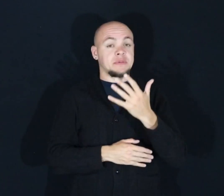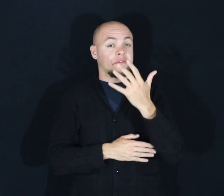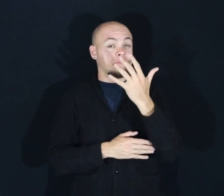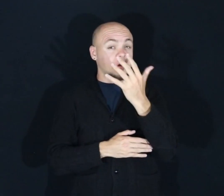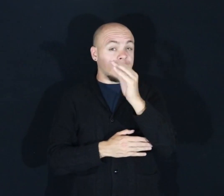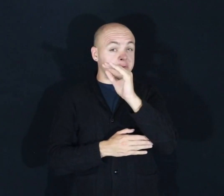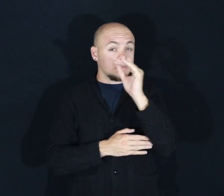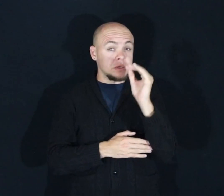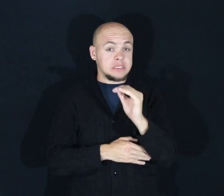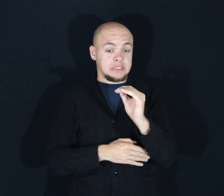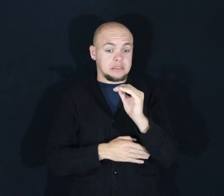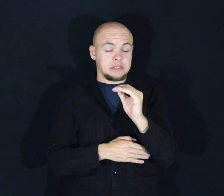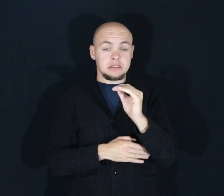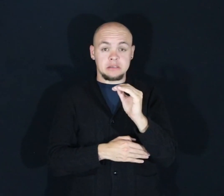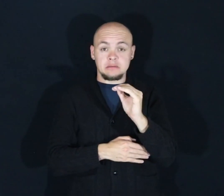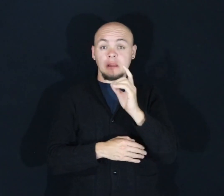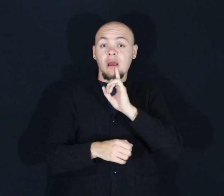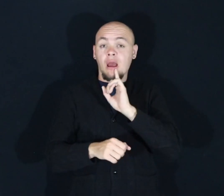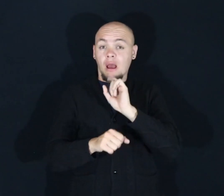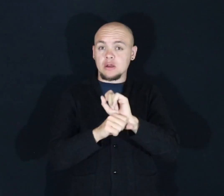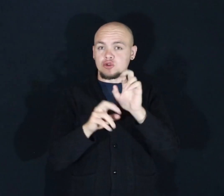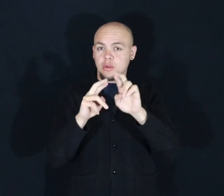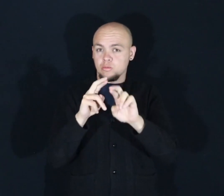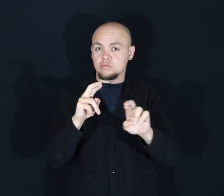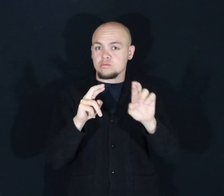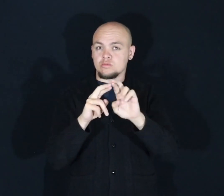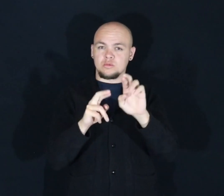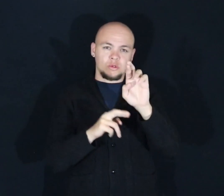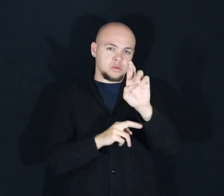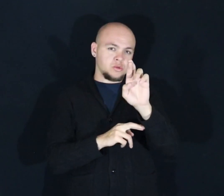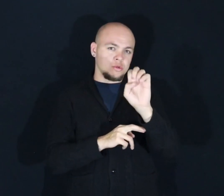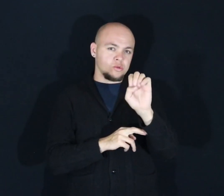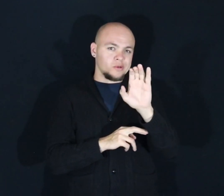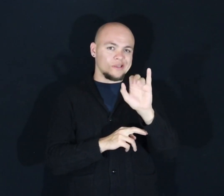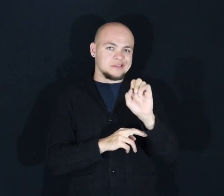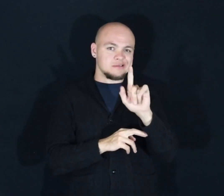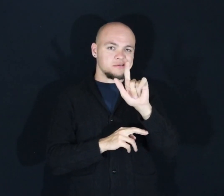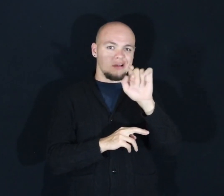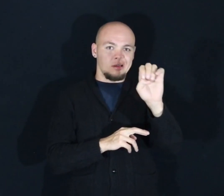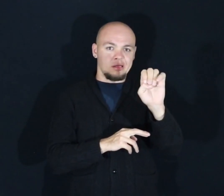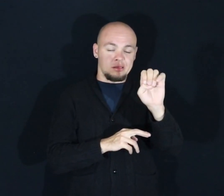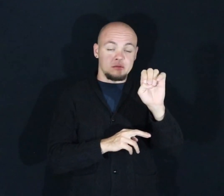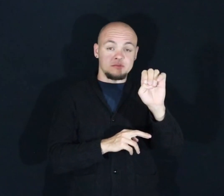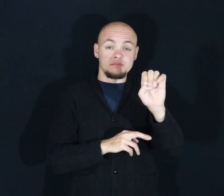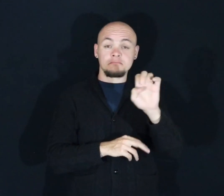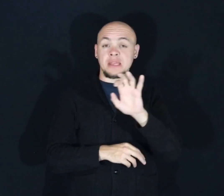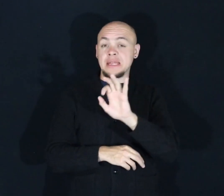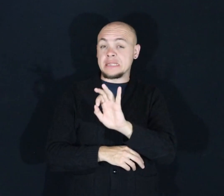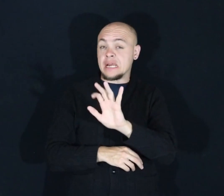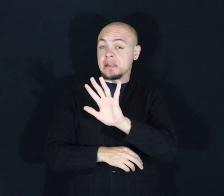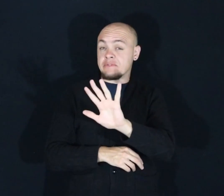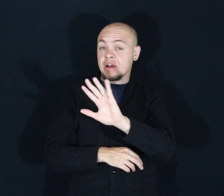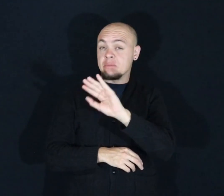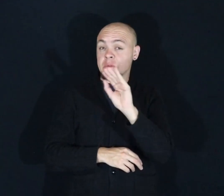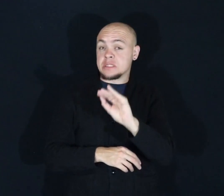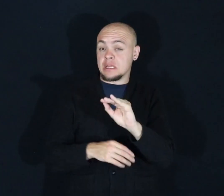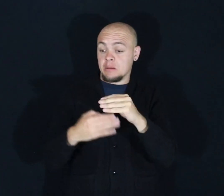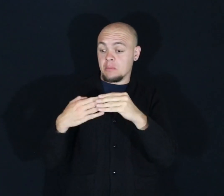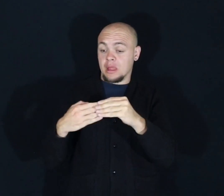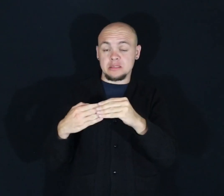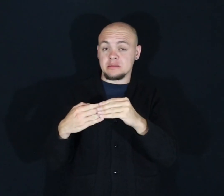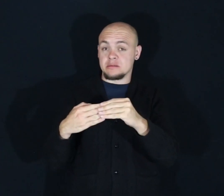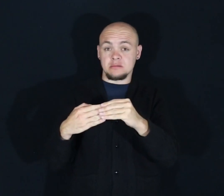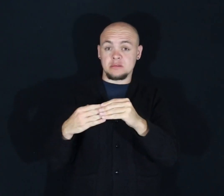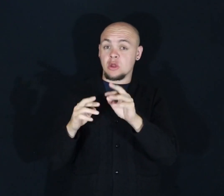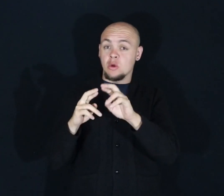are actually recycled. That's right. 95% of plastics aren't